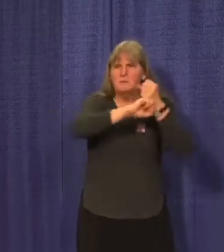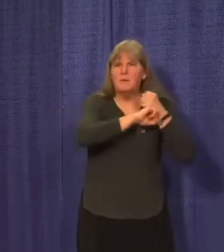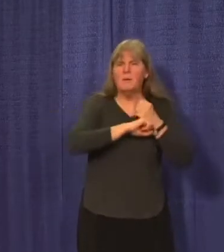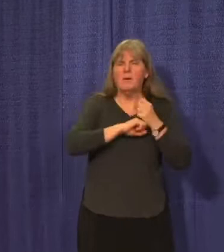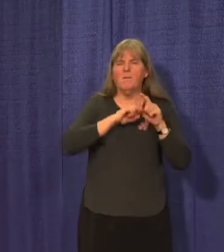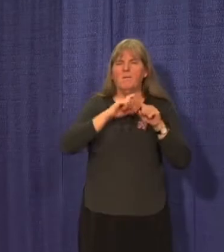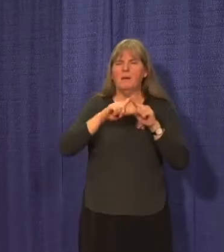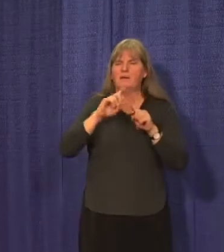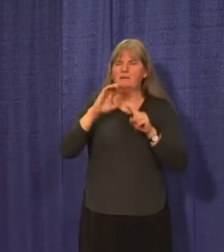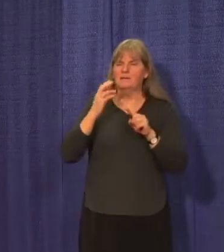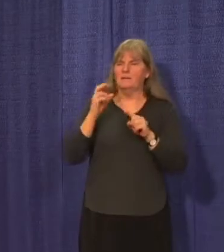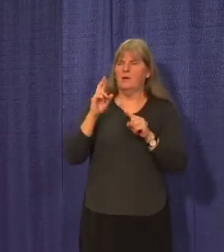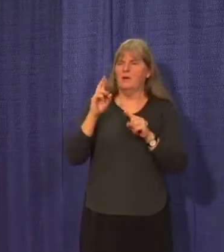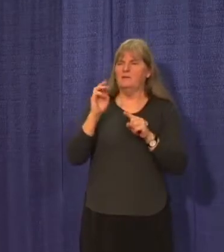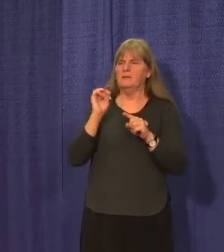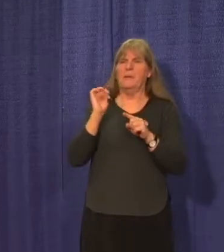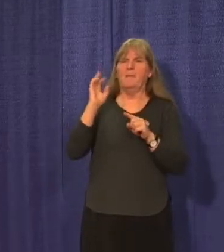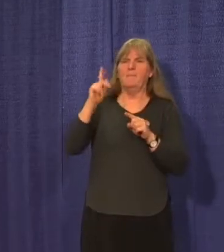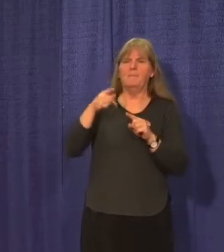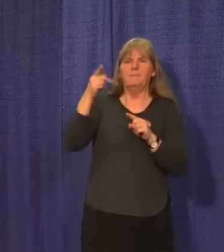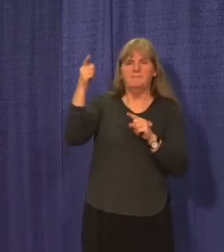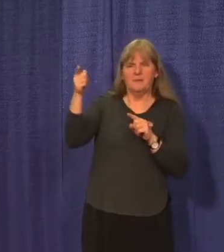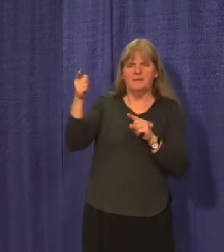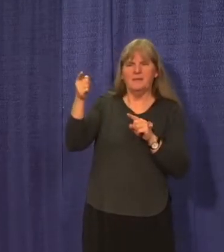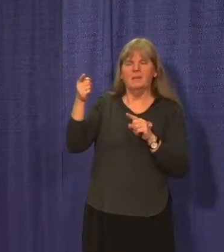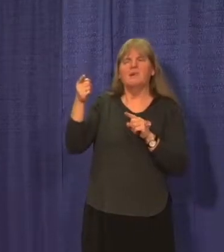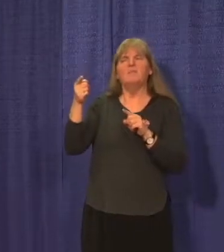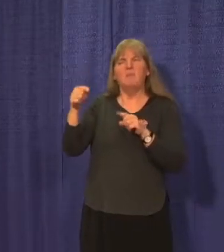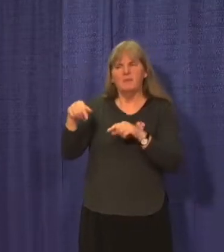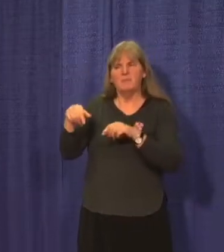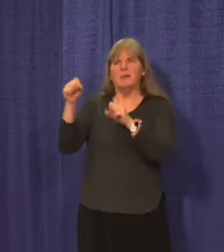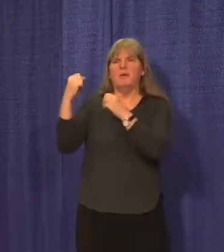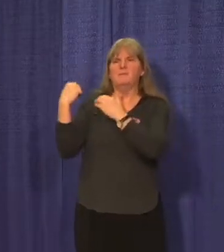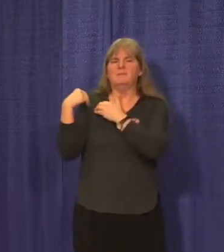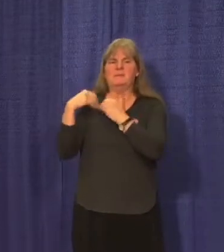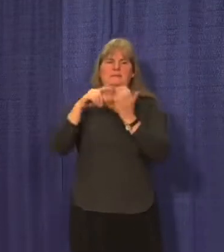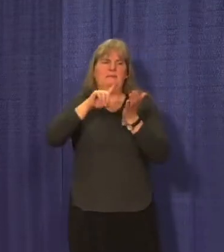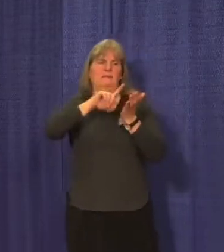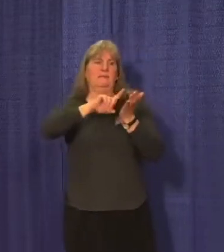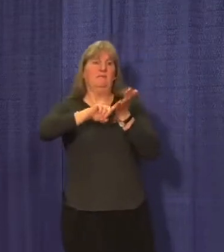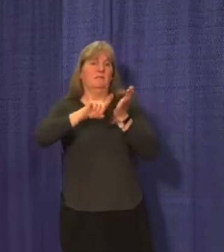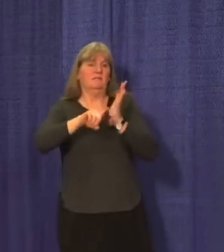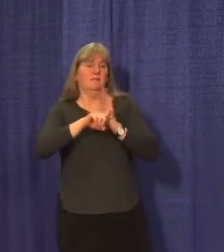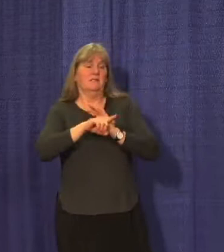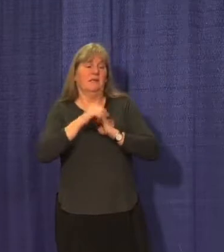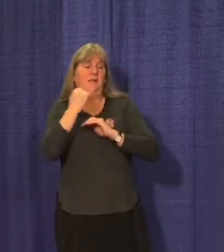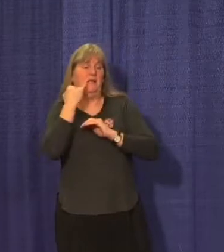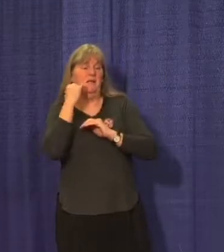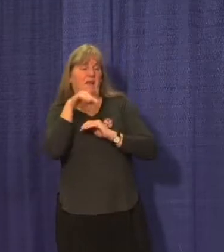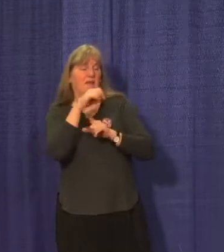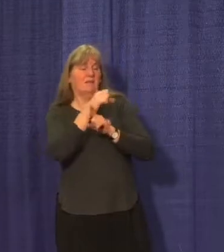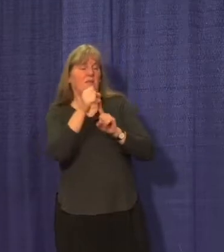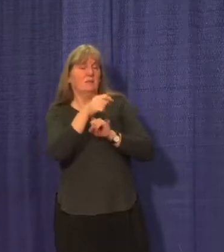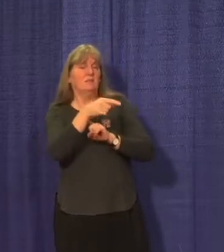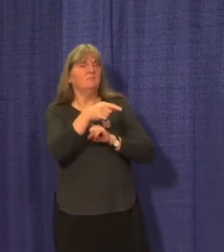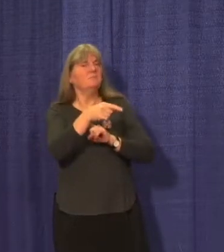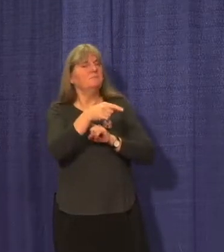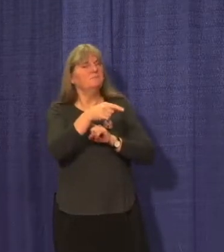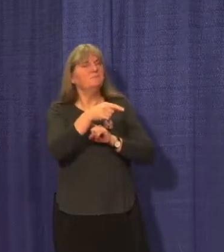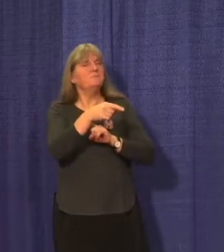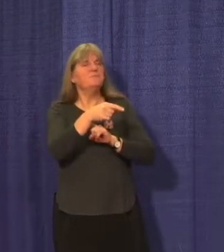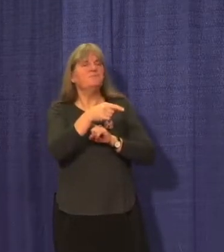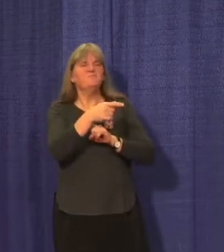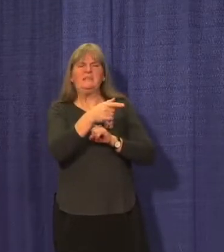the RCMP might be required to investigate if there is a situation that is